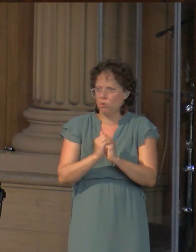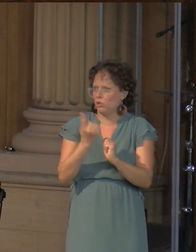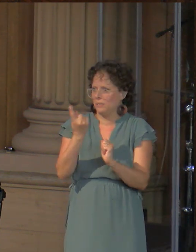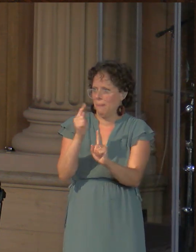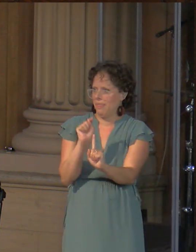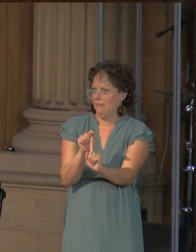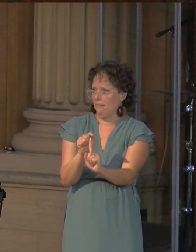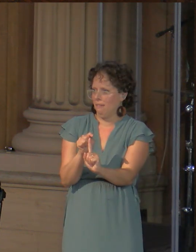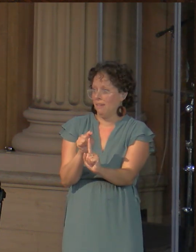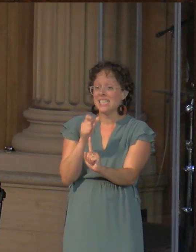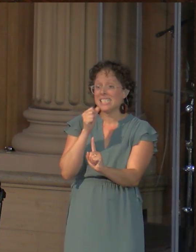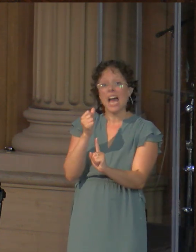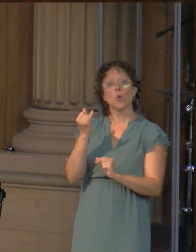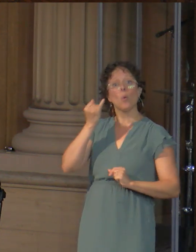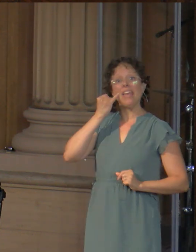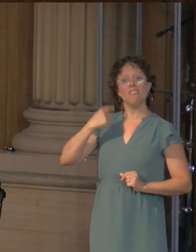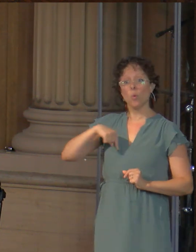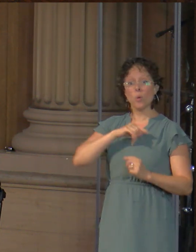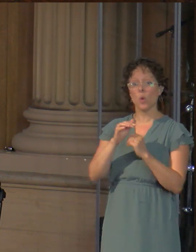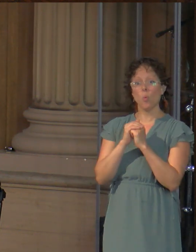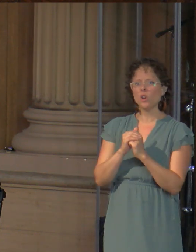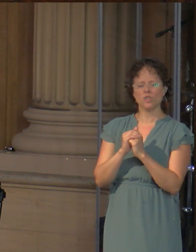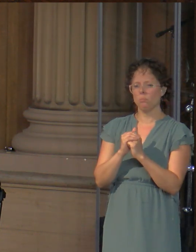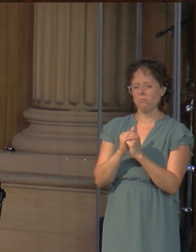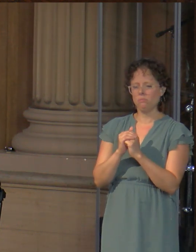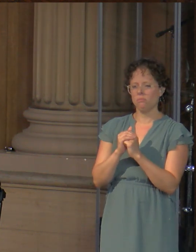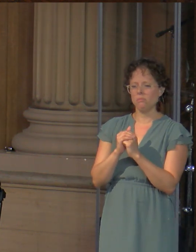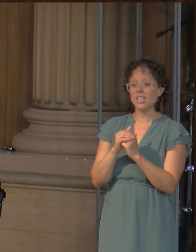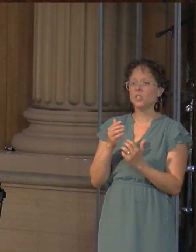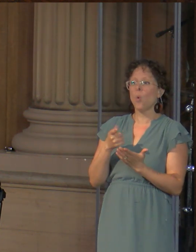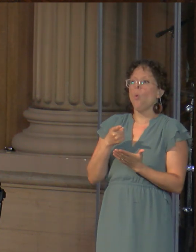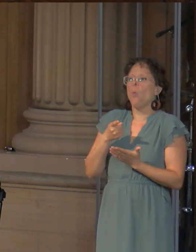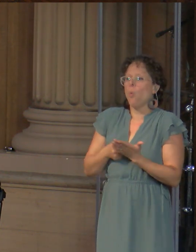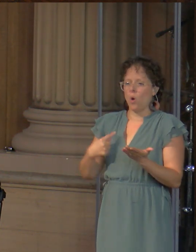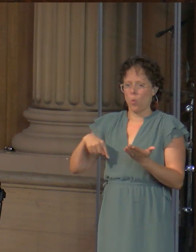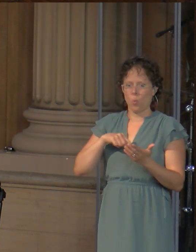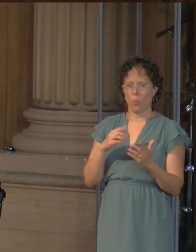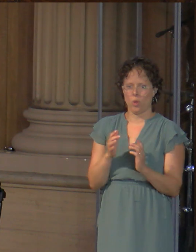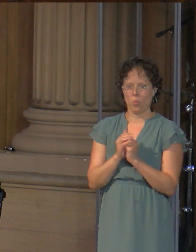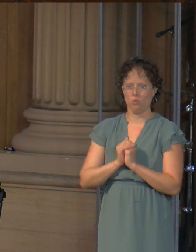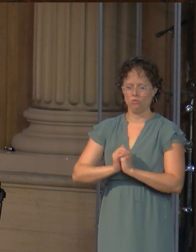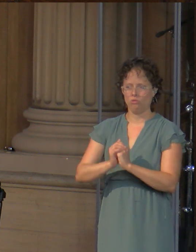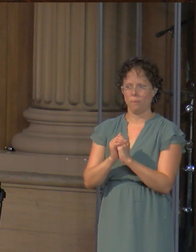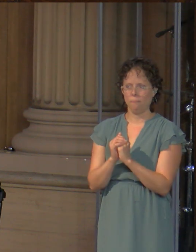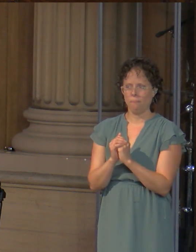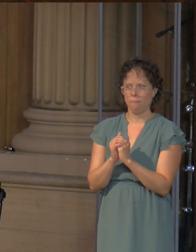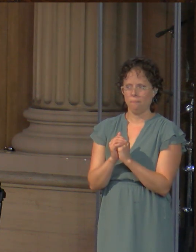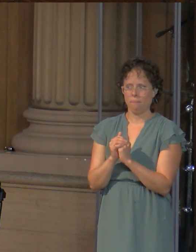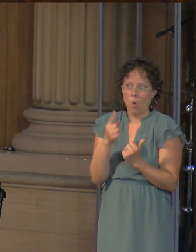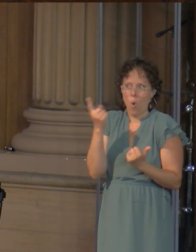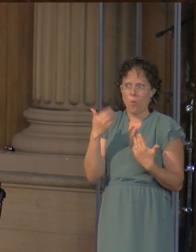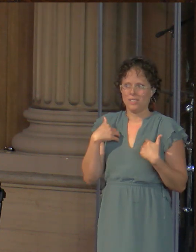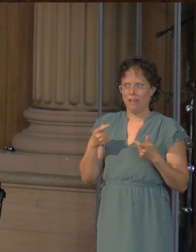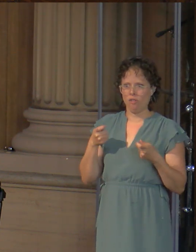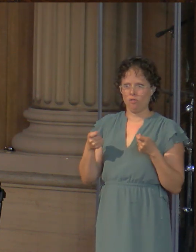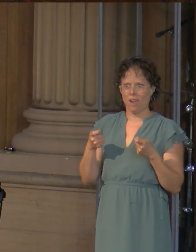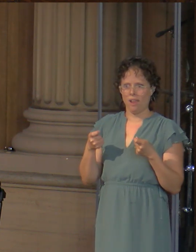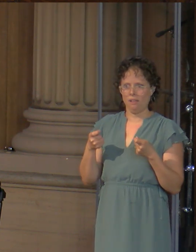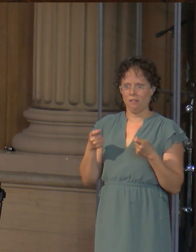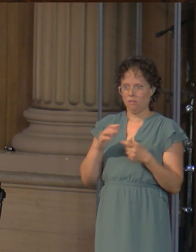worship a God but it's a matter of which God or gods we worship. There's always someone that reigns. That house doesn't stay unoccupied for a long